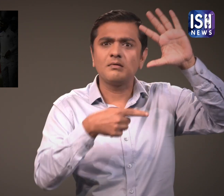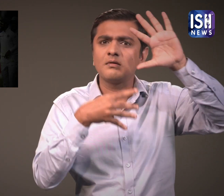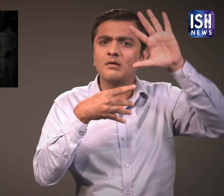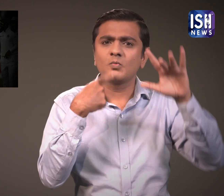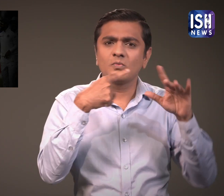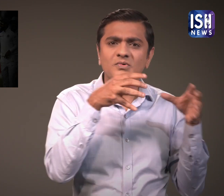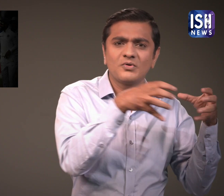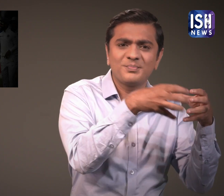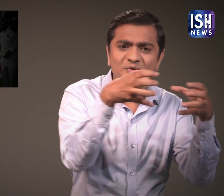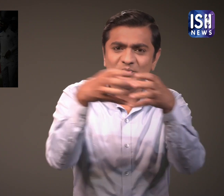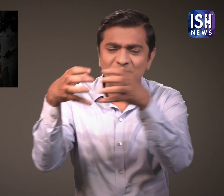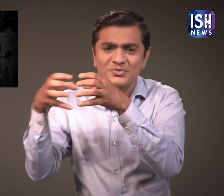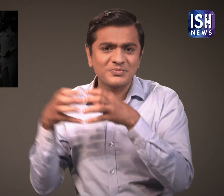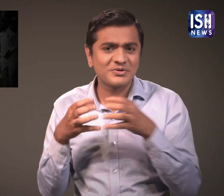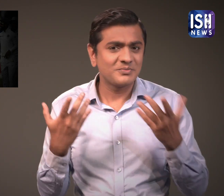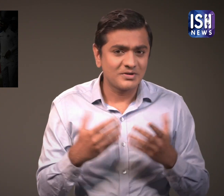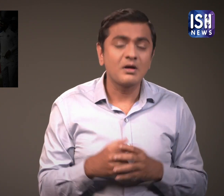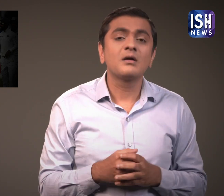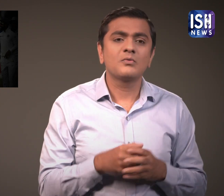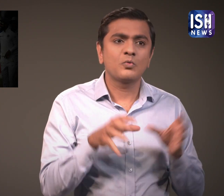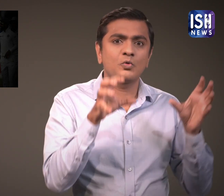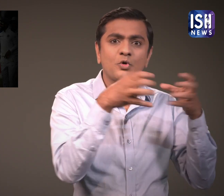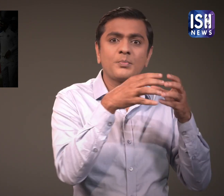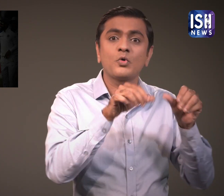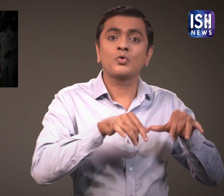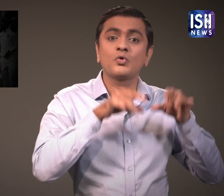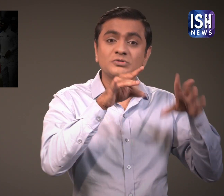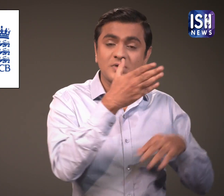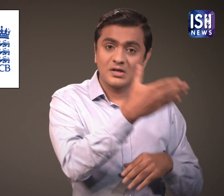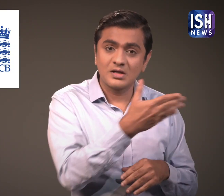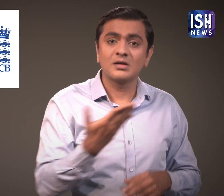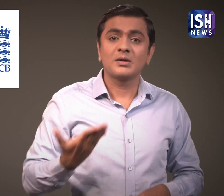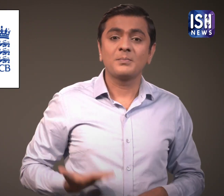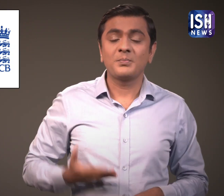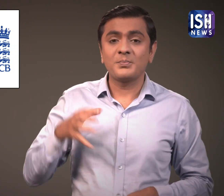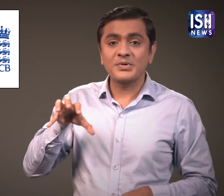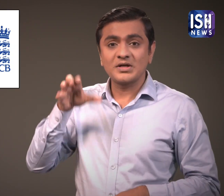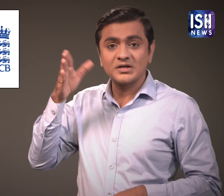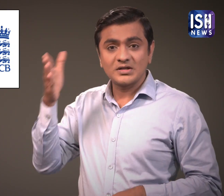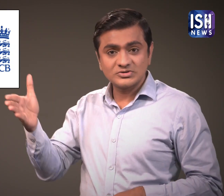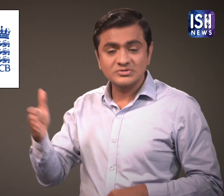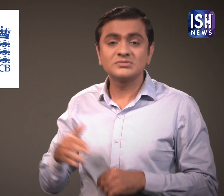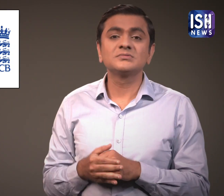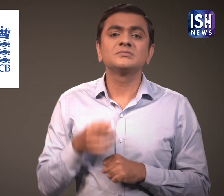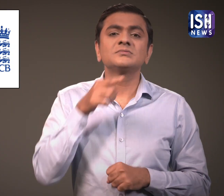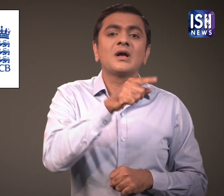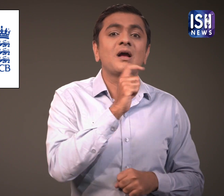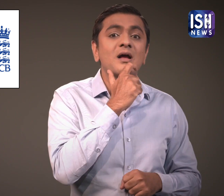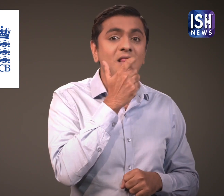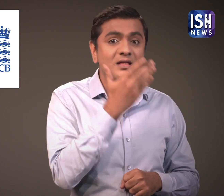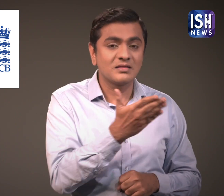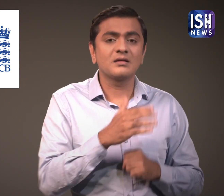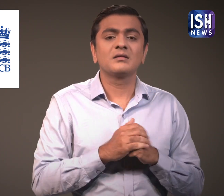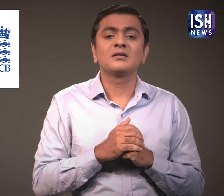These 9 teams were Australia, Bangladesh, England,